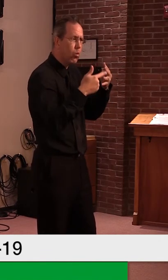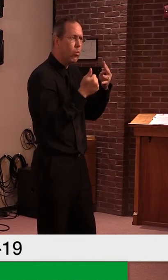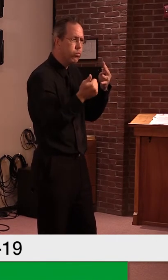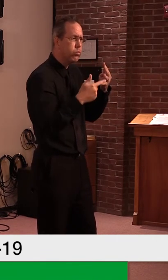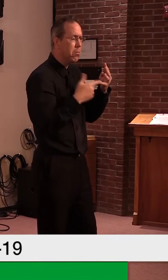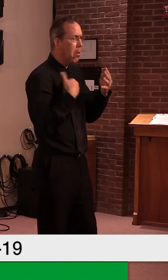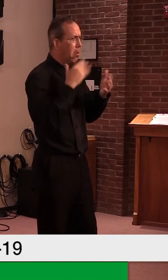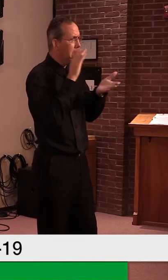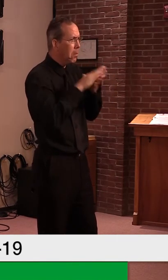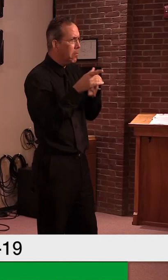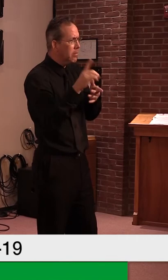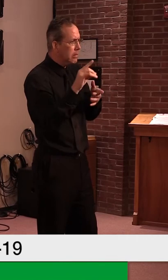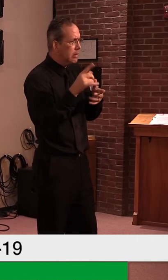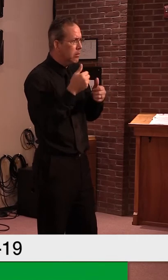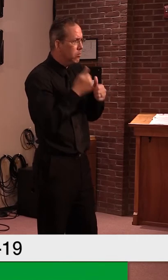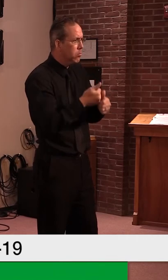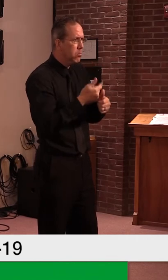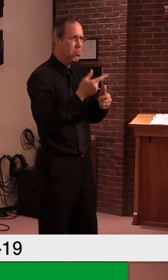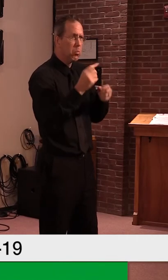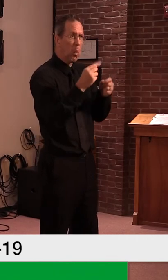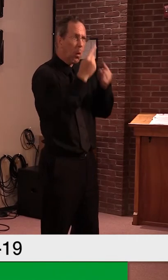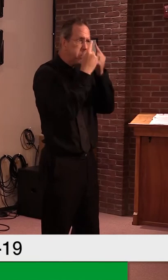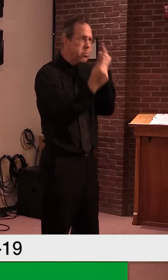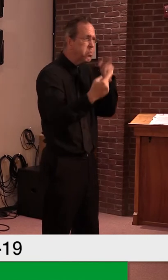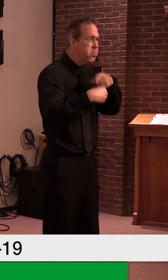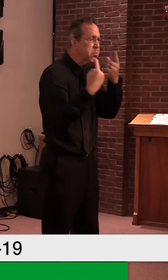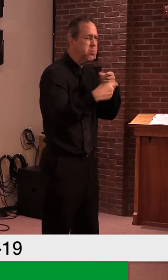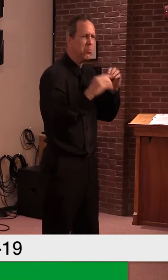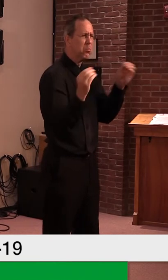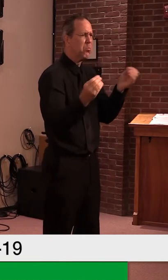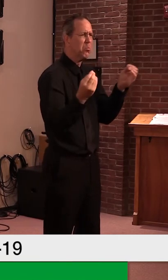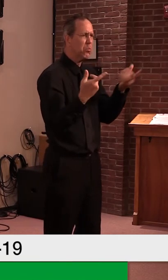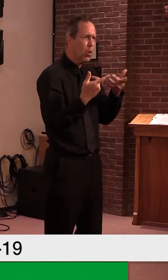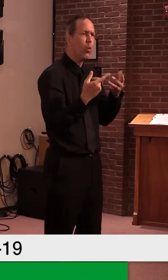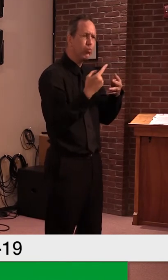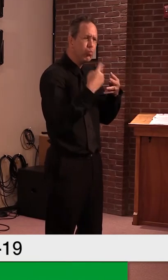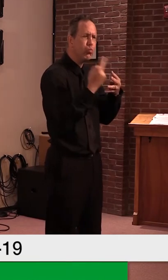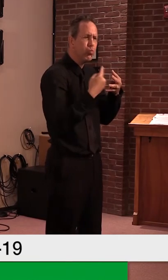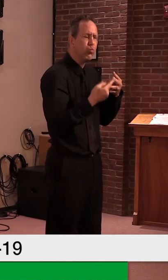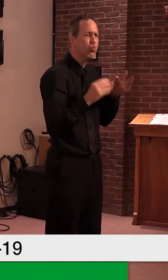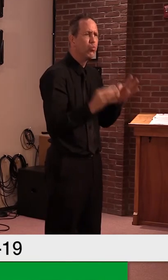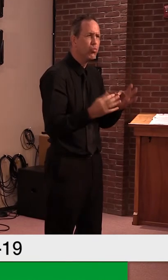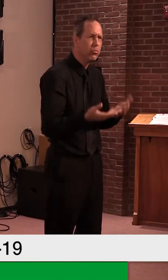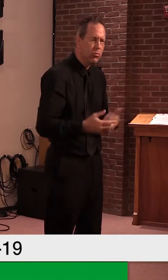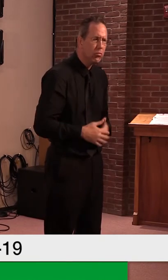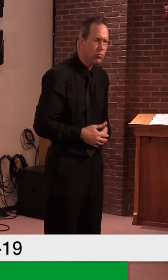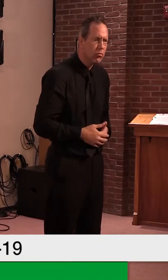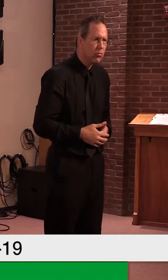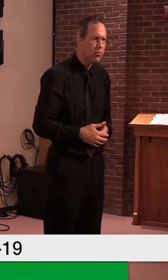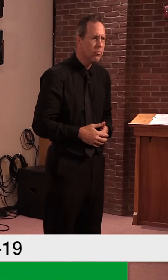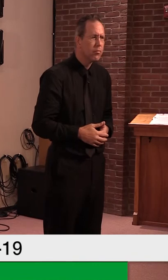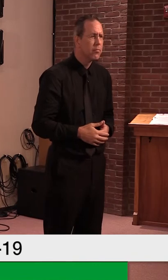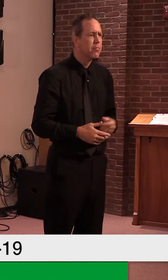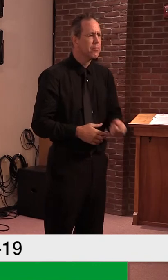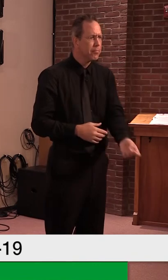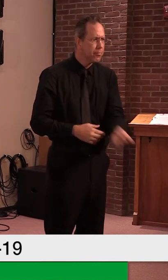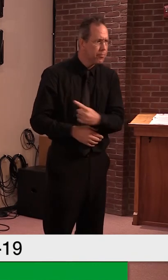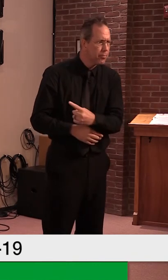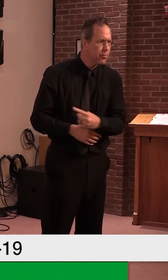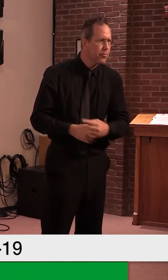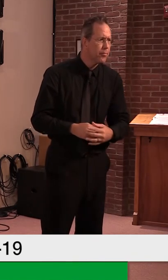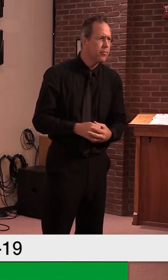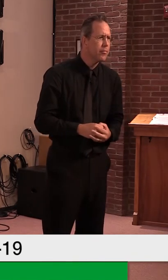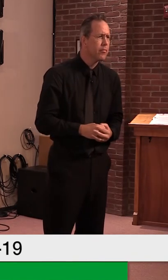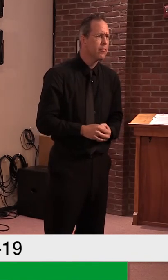general agreement with. Okay. And at any point in the conversation with, um, with this organization, was there